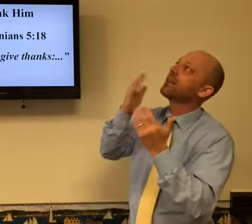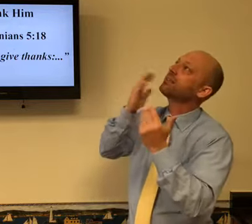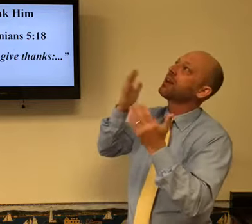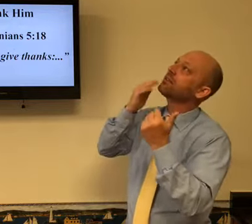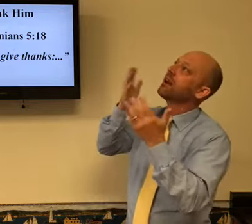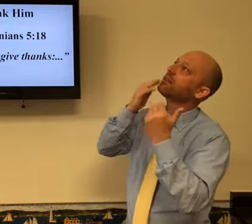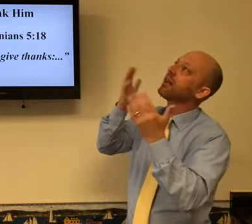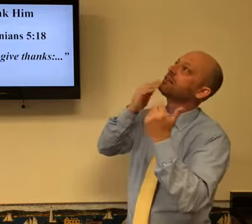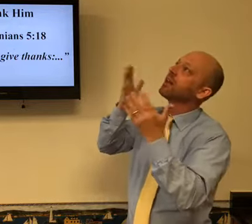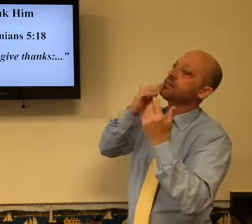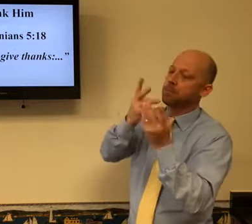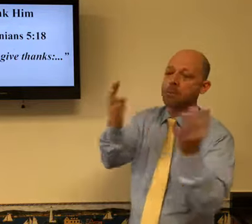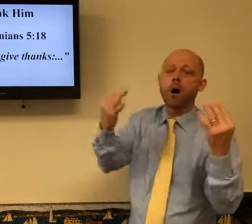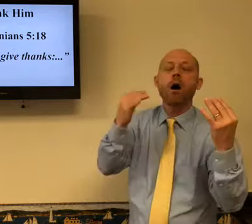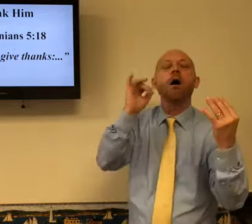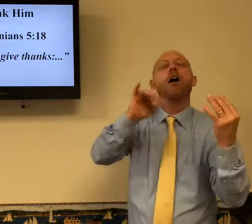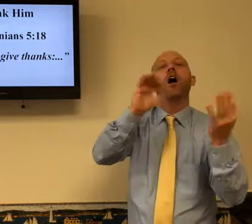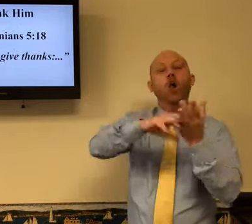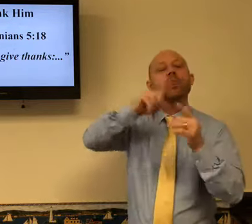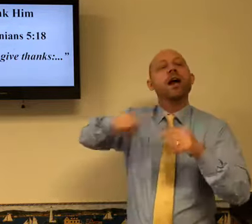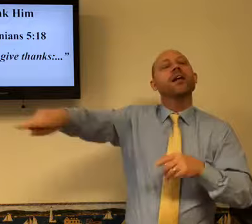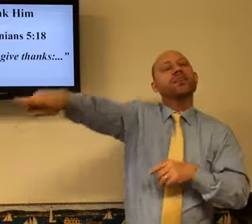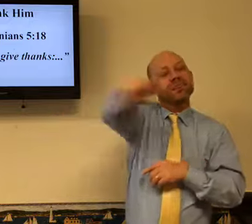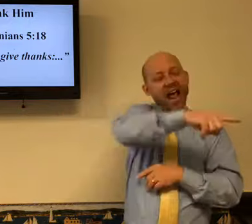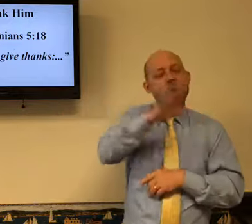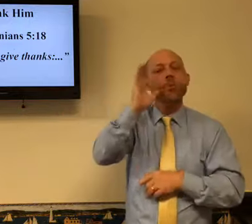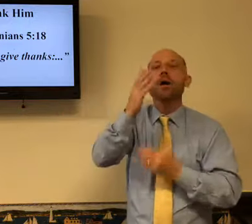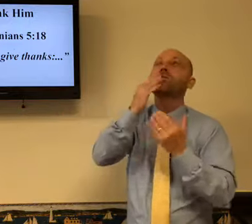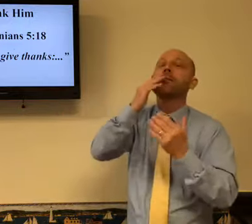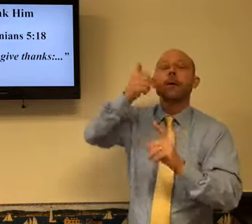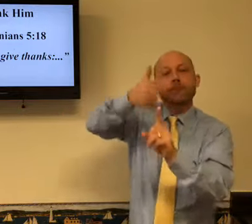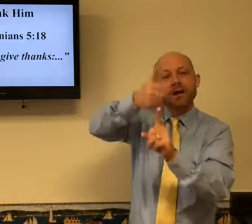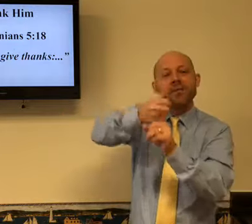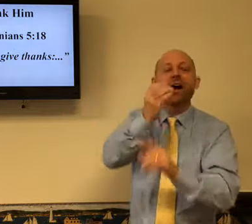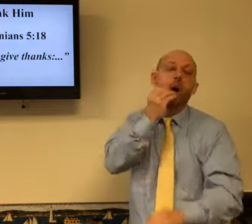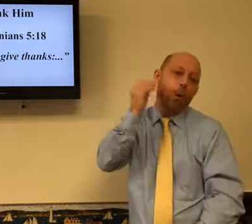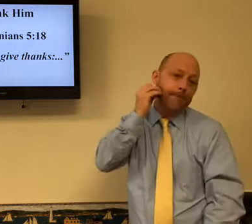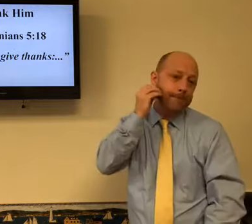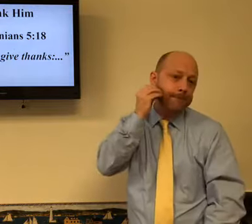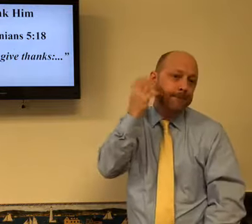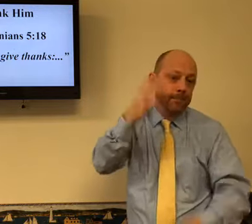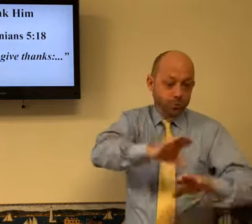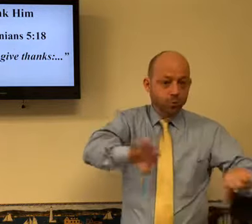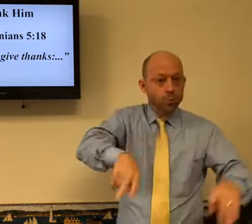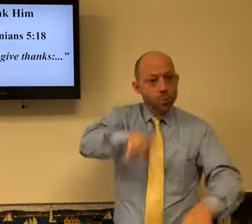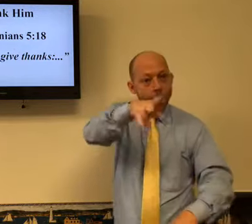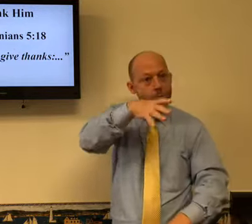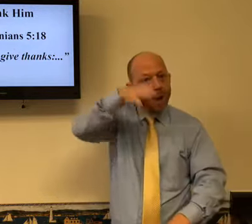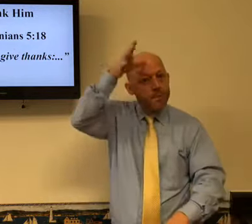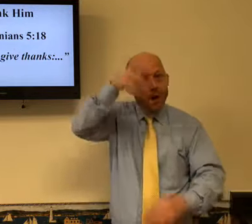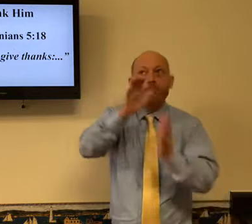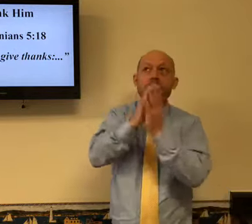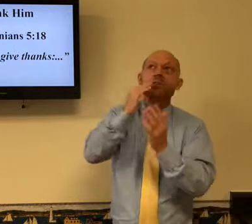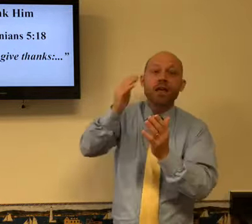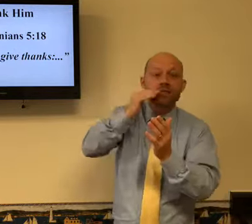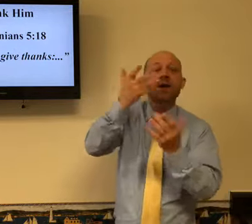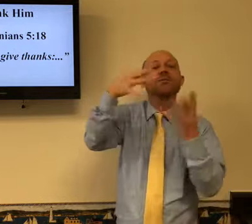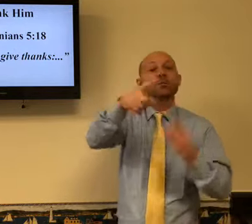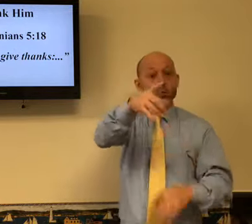But number one, be thankful. Thankful. He taught his disciples how to be thankful. But do it by yourself when you're